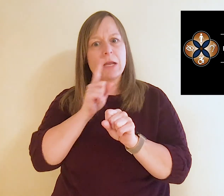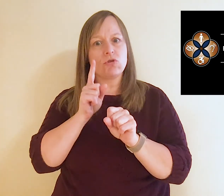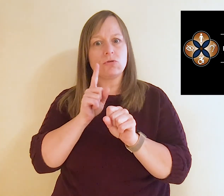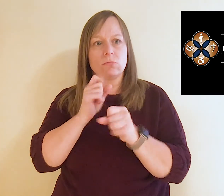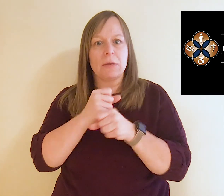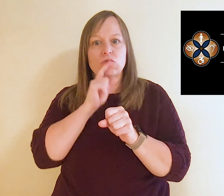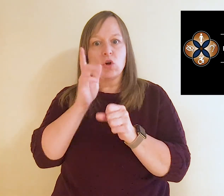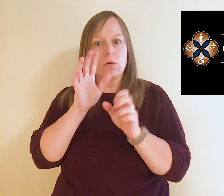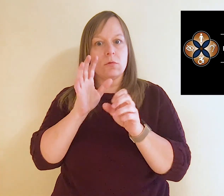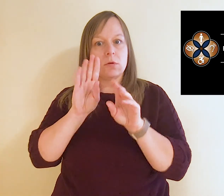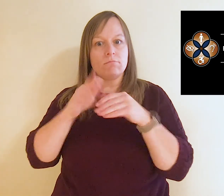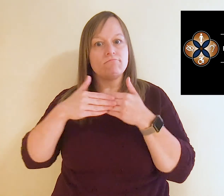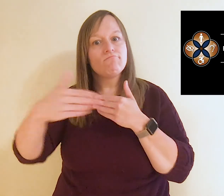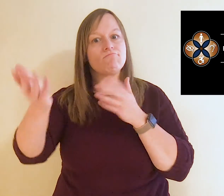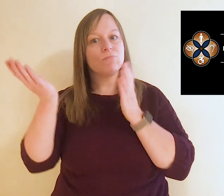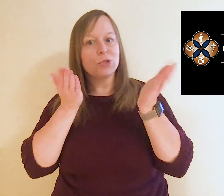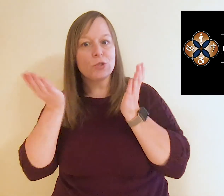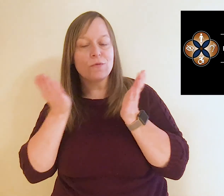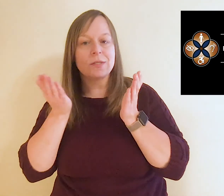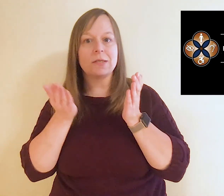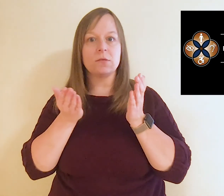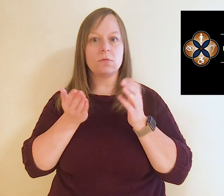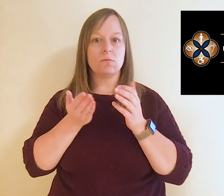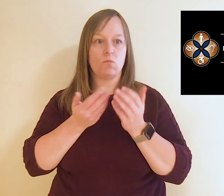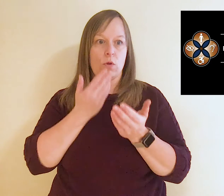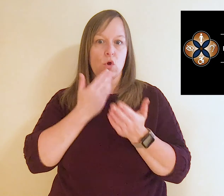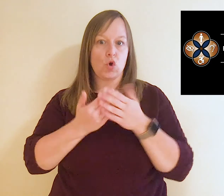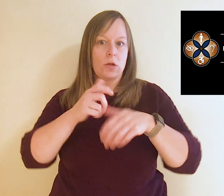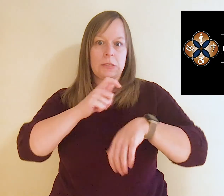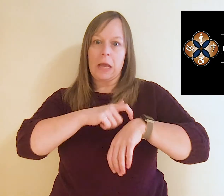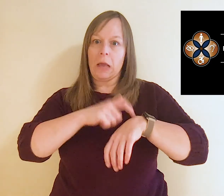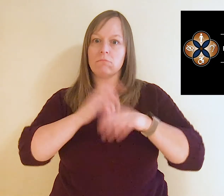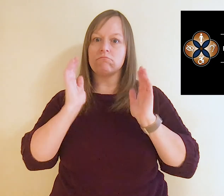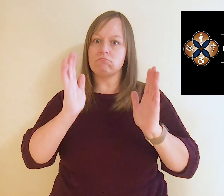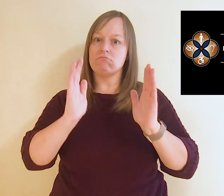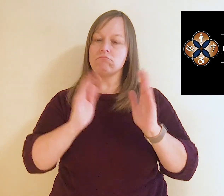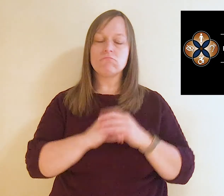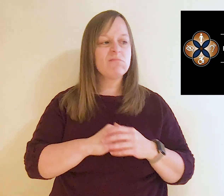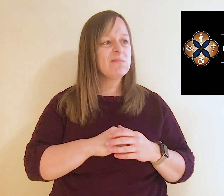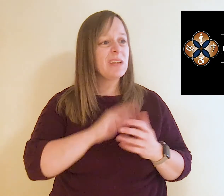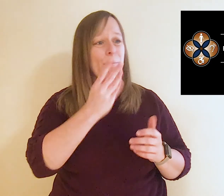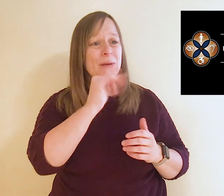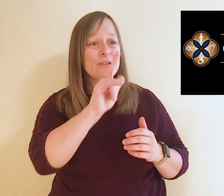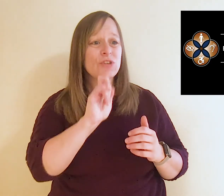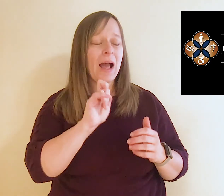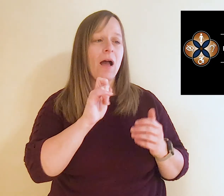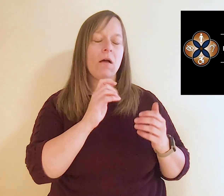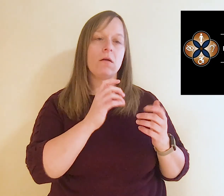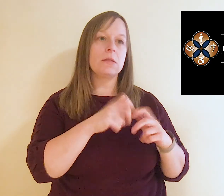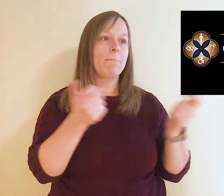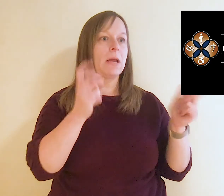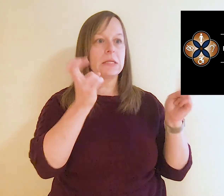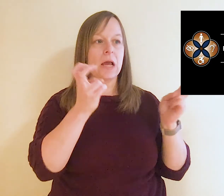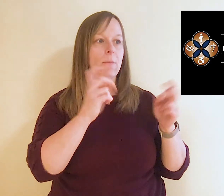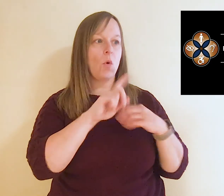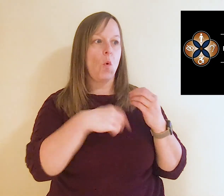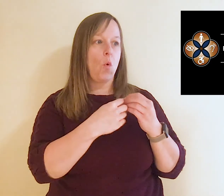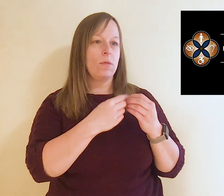ensure that they get services within a timely manner. Michelle, this is such a big topic and we've only talked